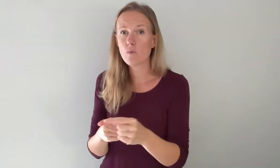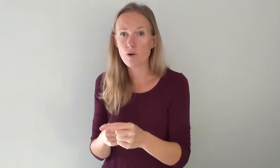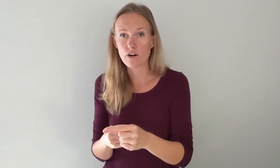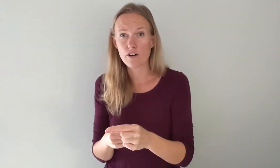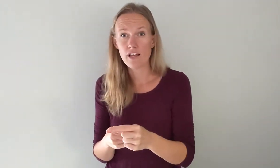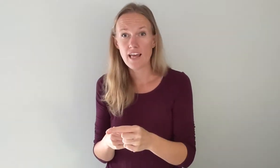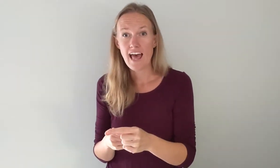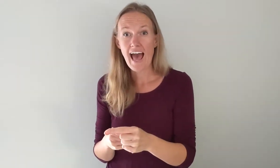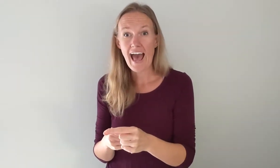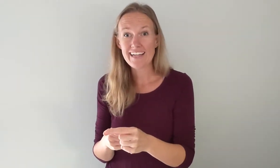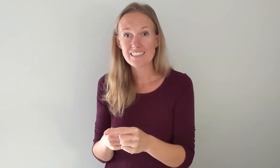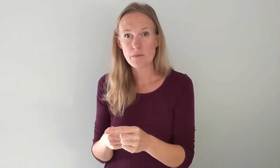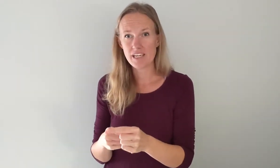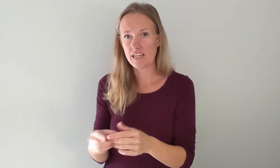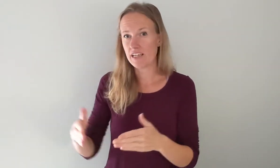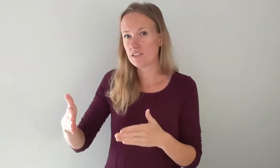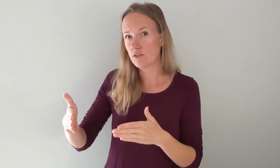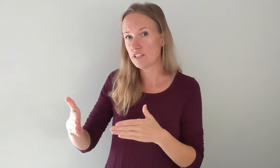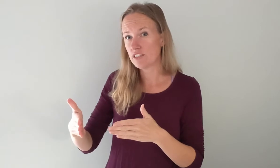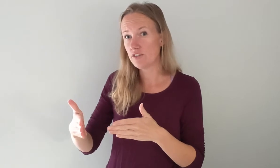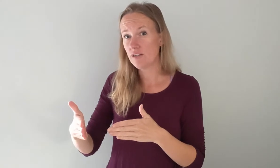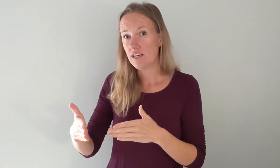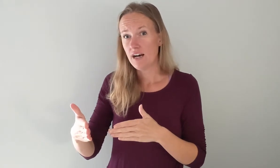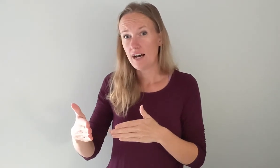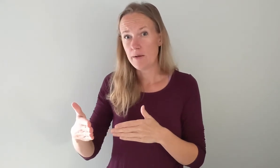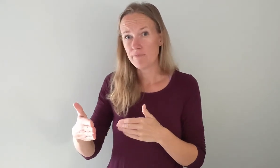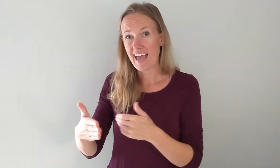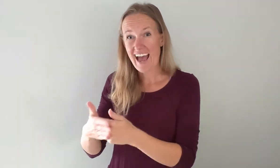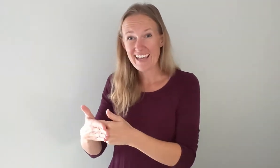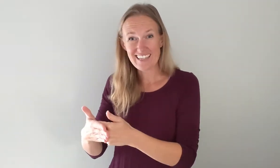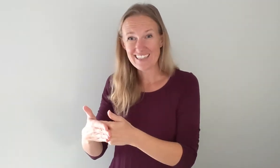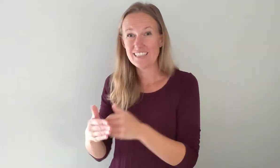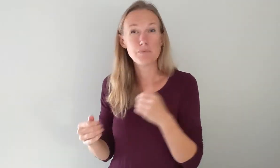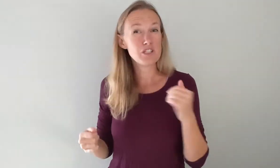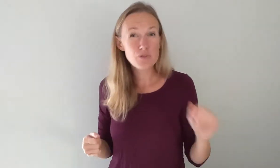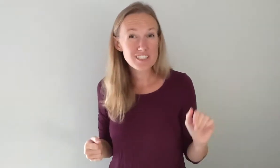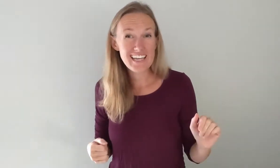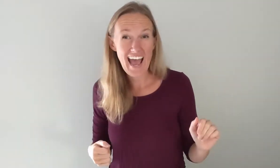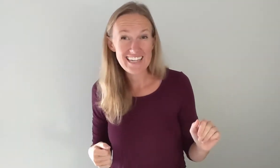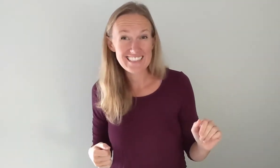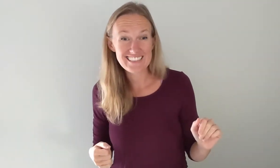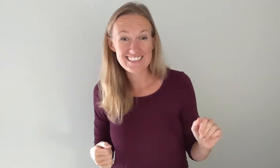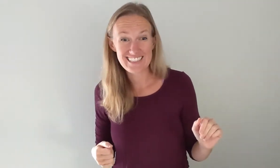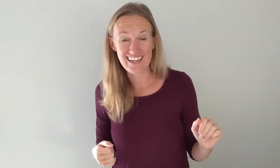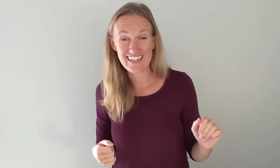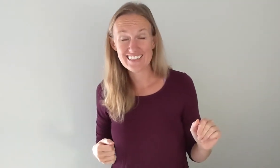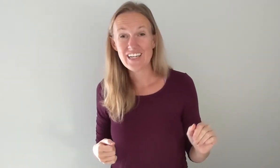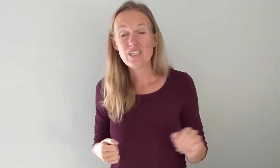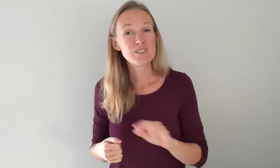word at the beginning. So you can do at like this but usually at isn't signed so